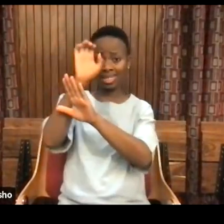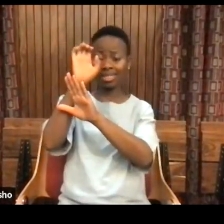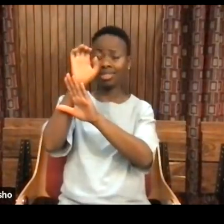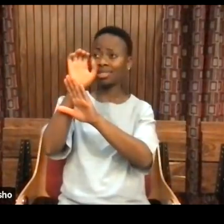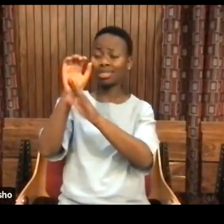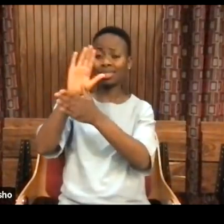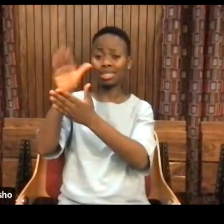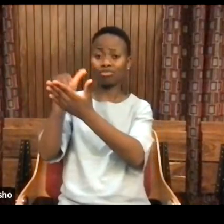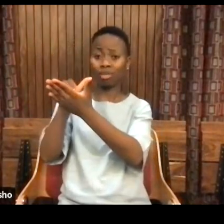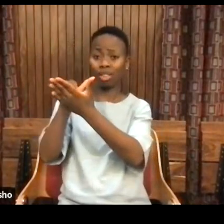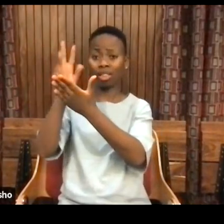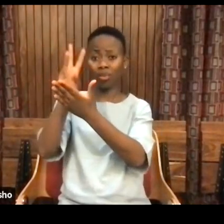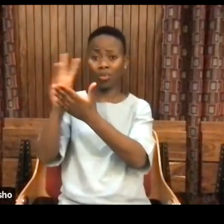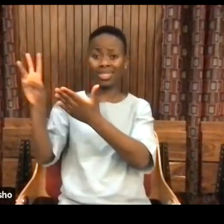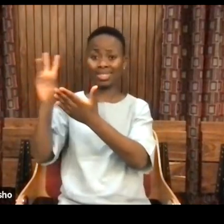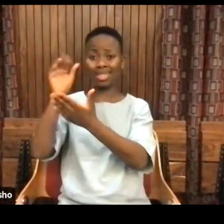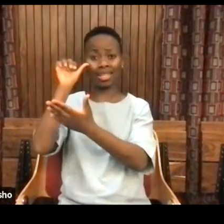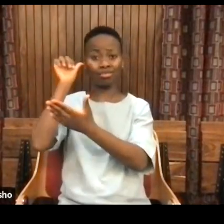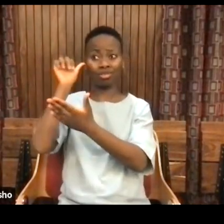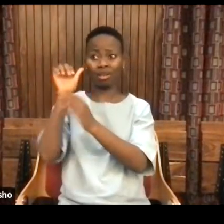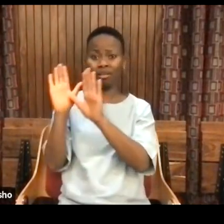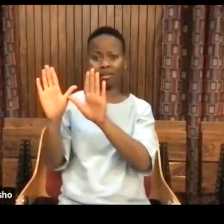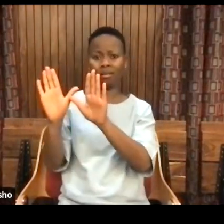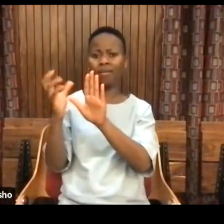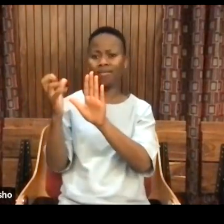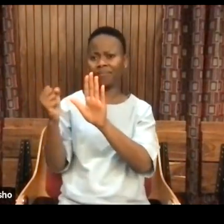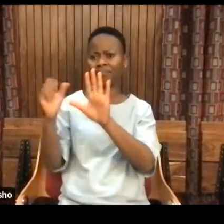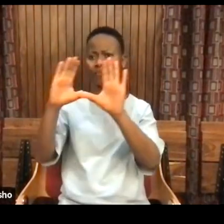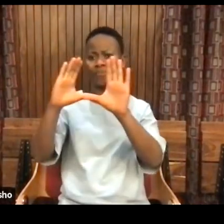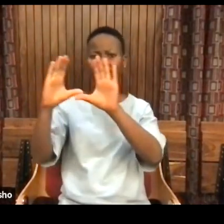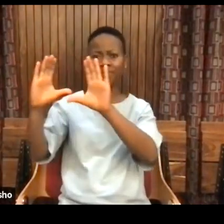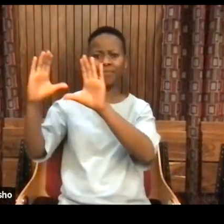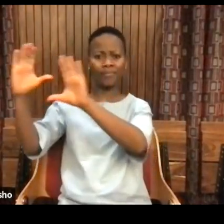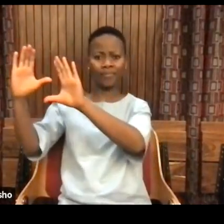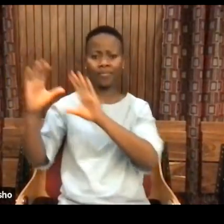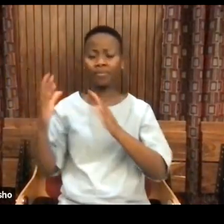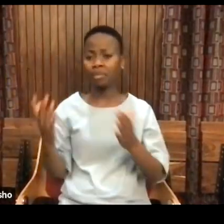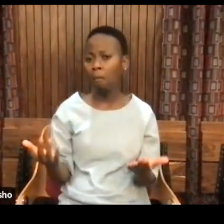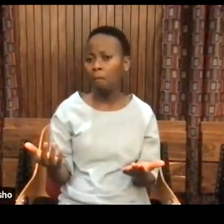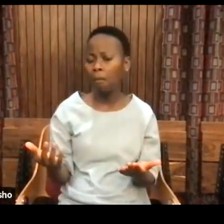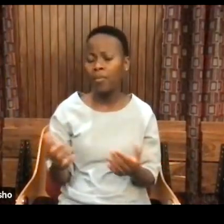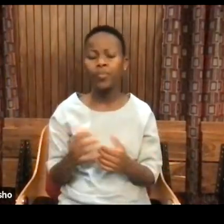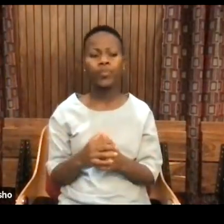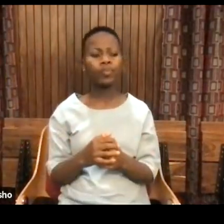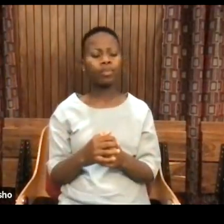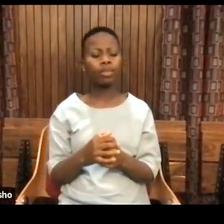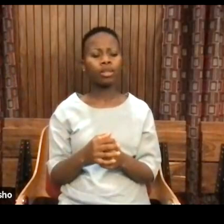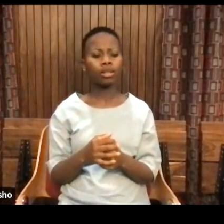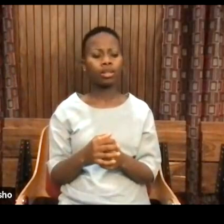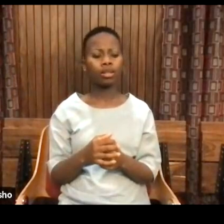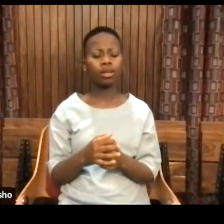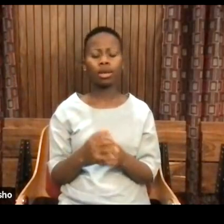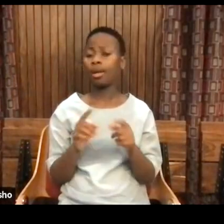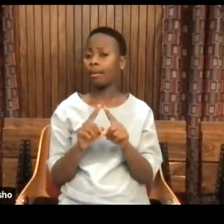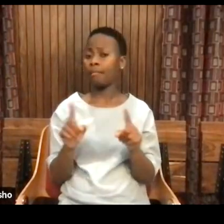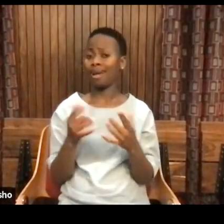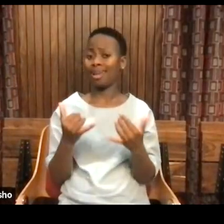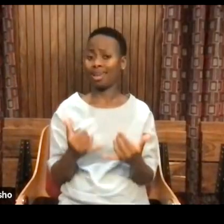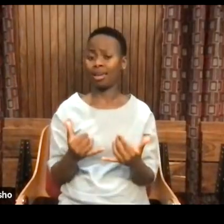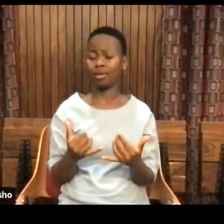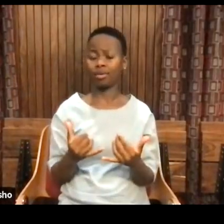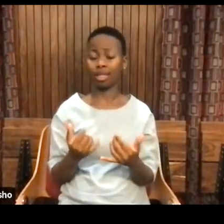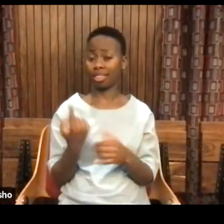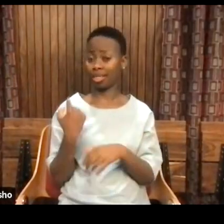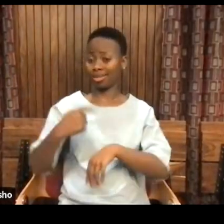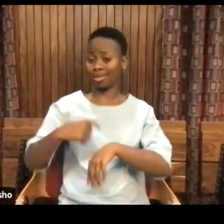Central Asia, West Asia. It's just that Euro-modern colonialism led to a situation that